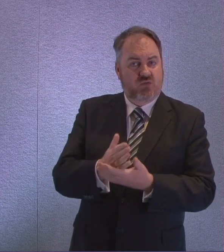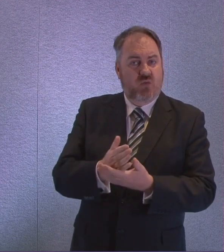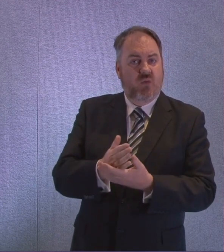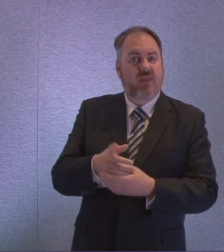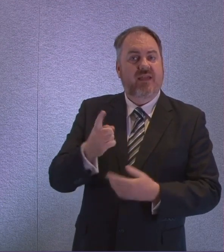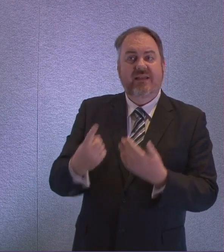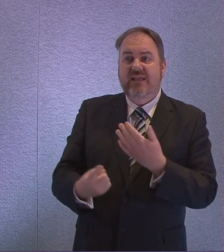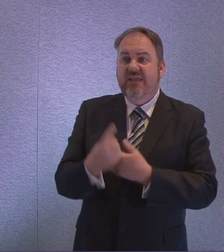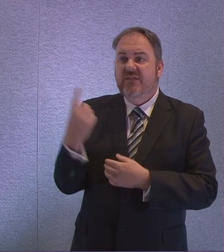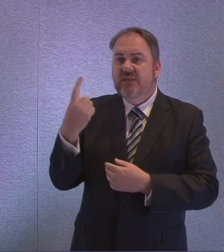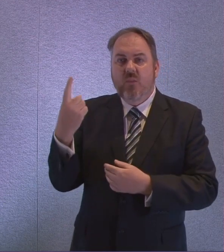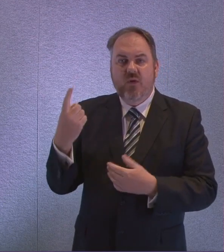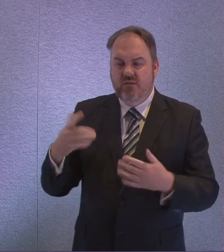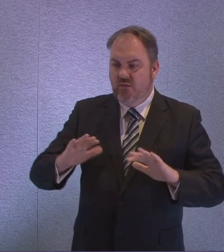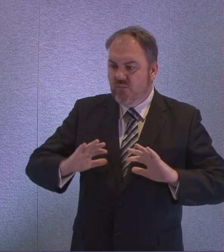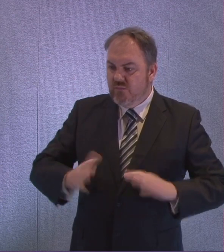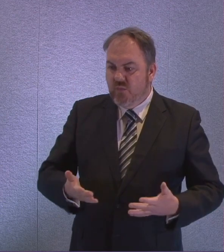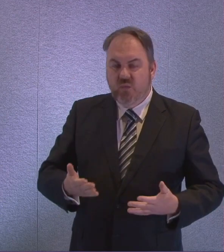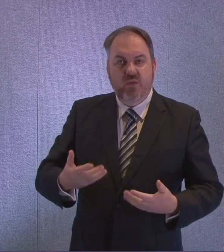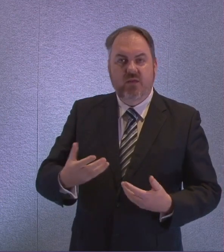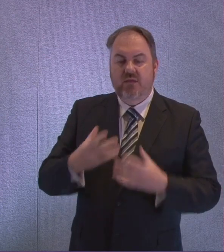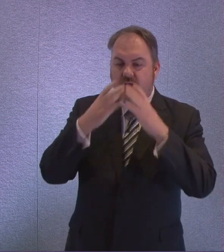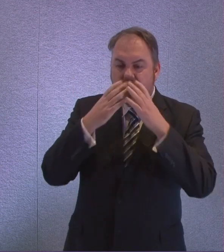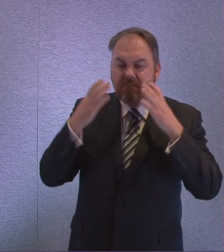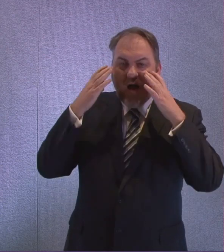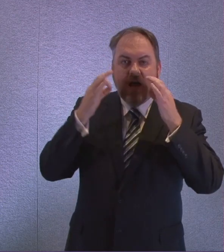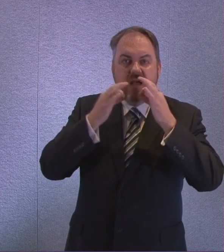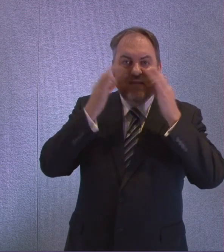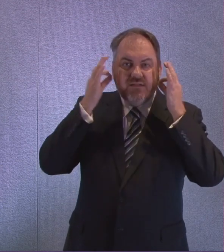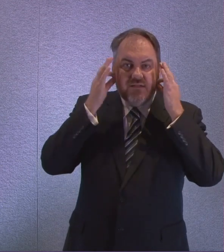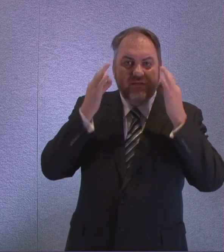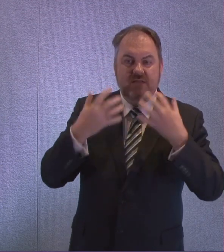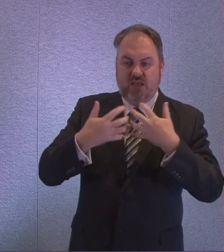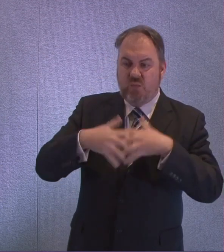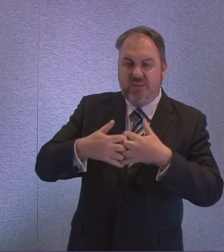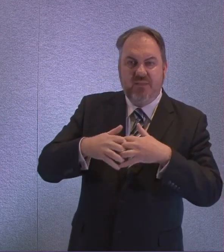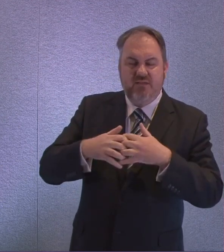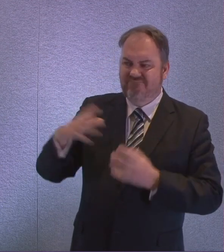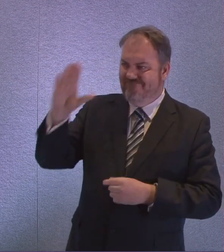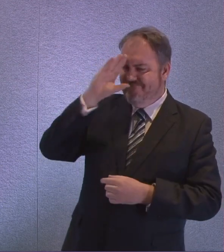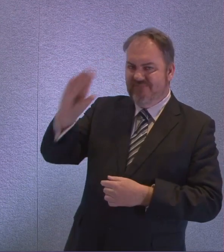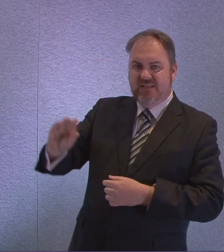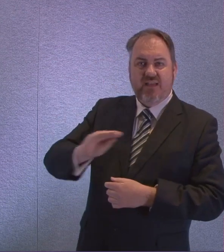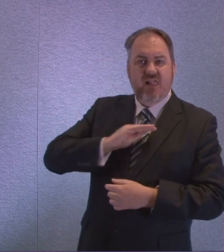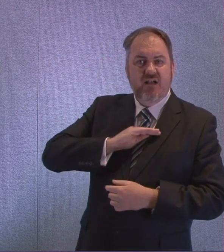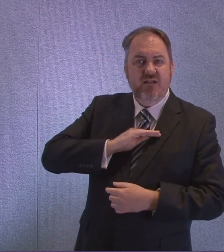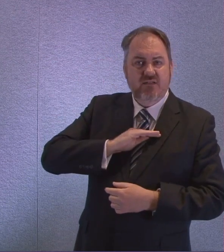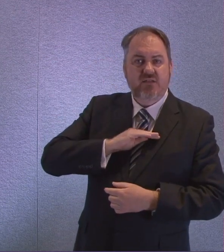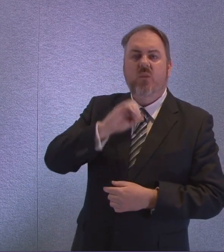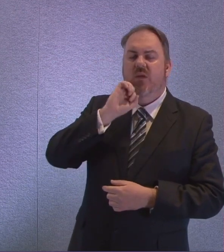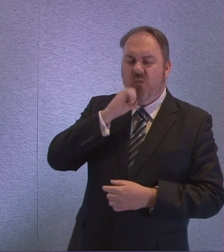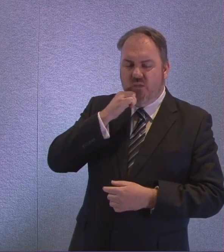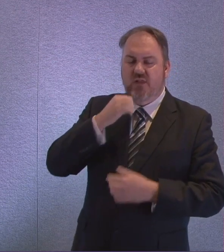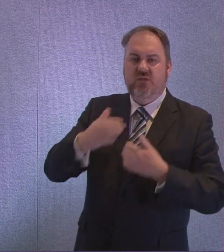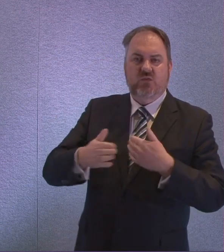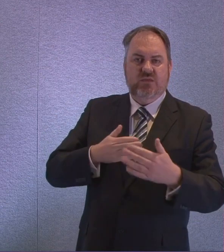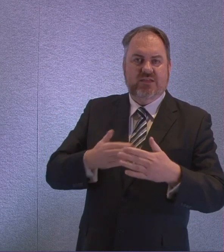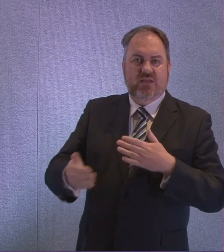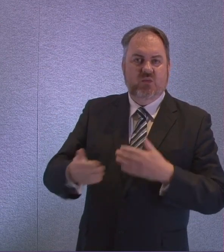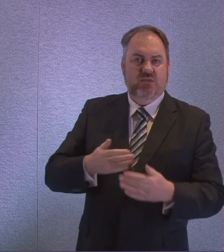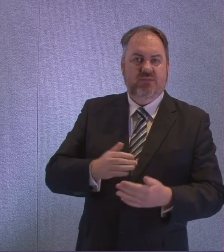basis if anybody on the front line feels that they're not getting what they need. I've said before, and this will apply to all of us here, not just to me.